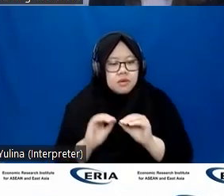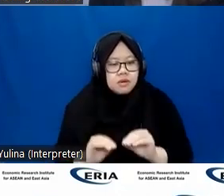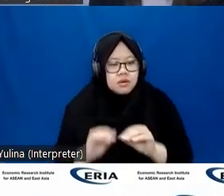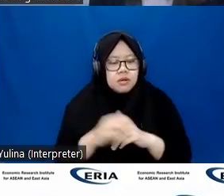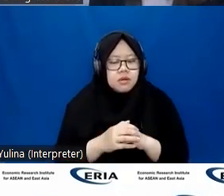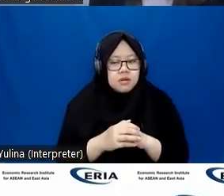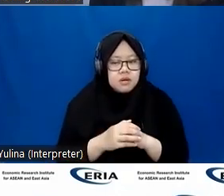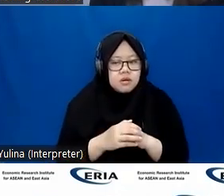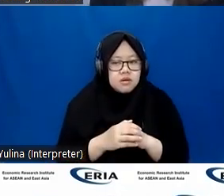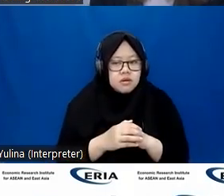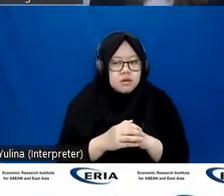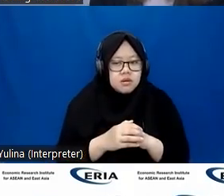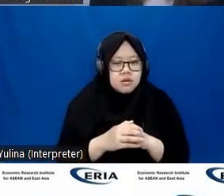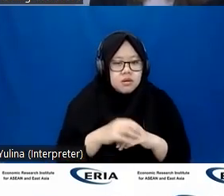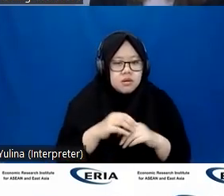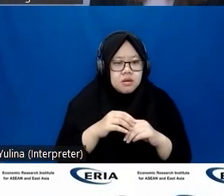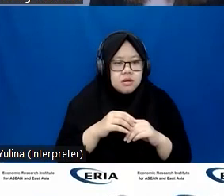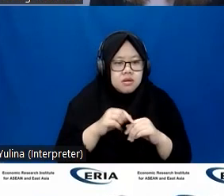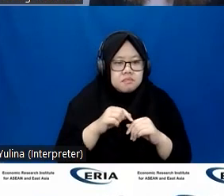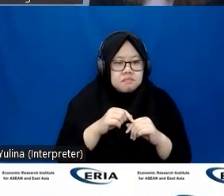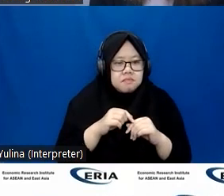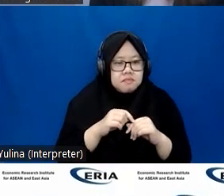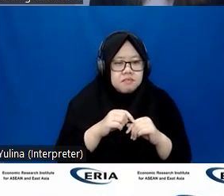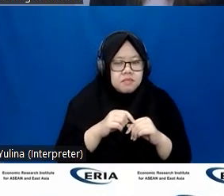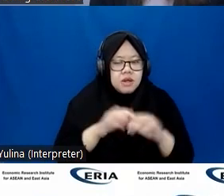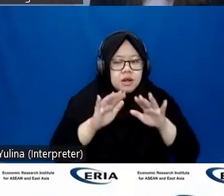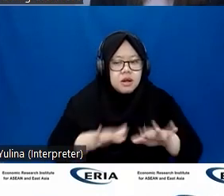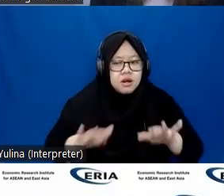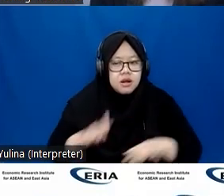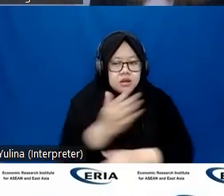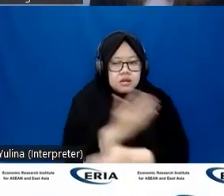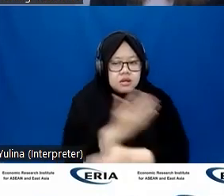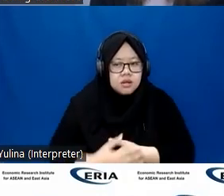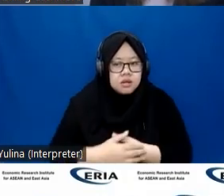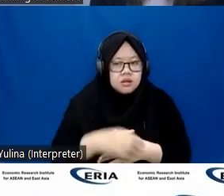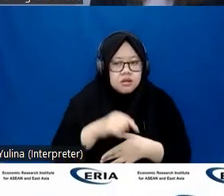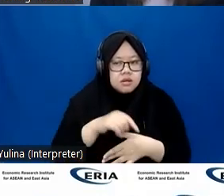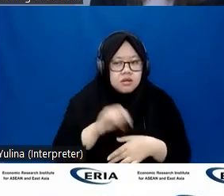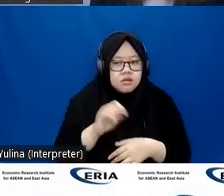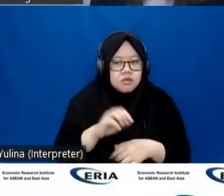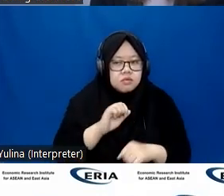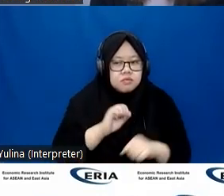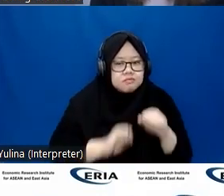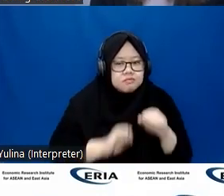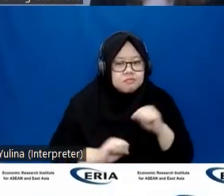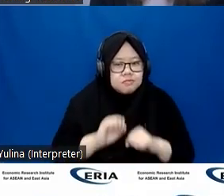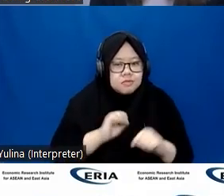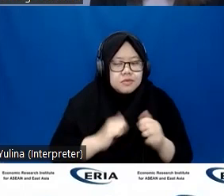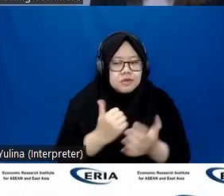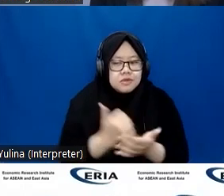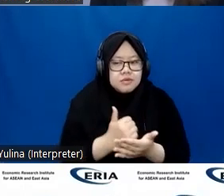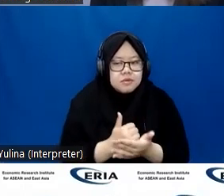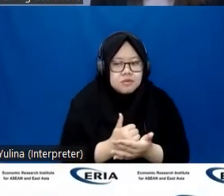that children with disabilities are more likely to be out of school, have worse attainment outcomes, lower literacy